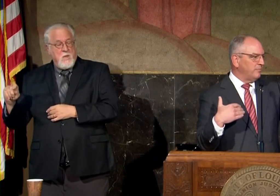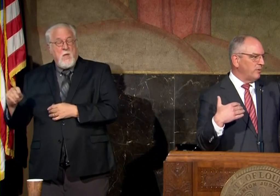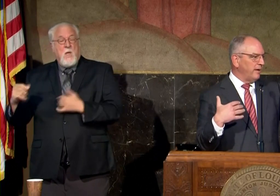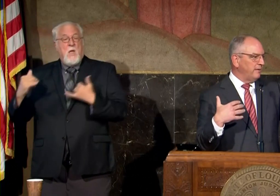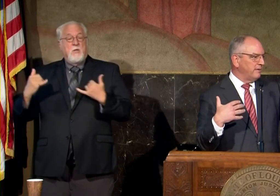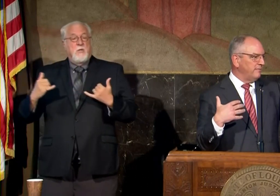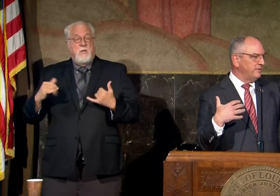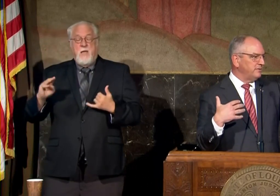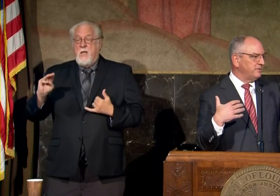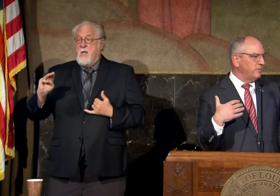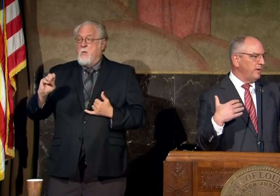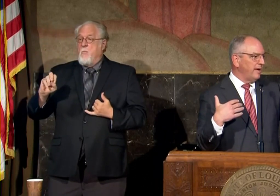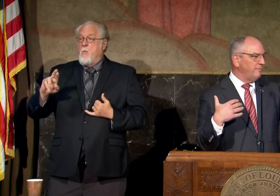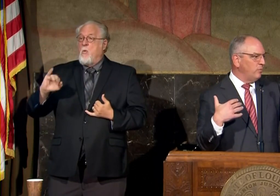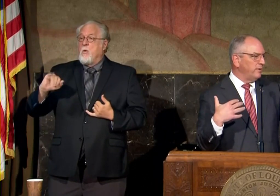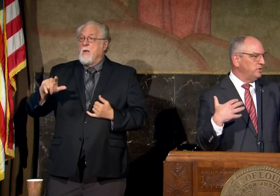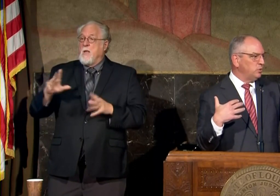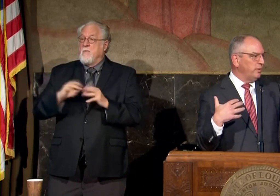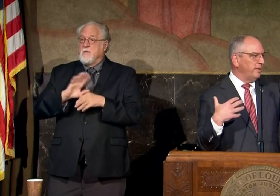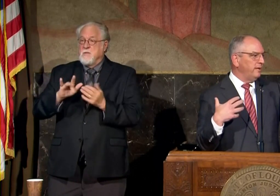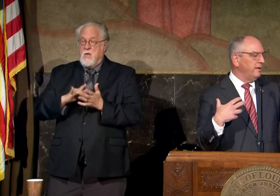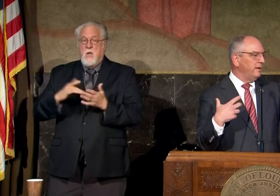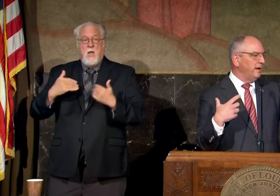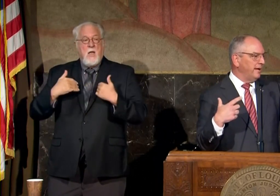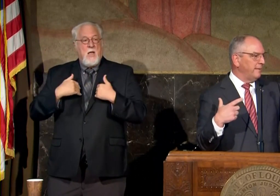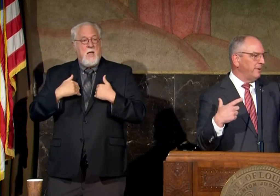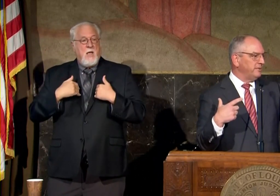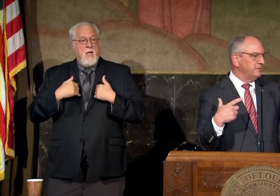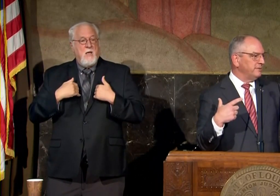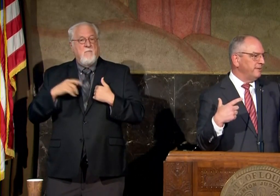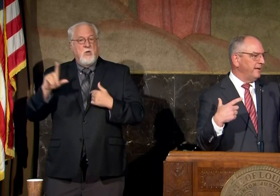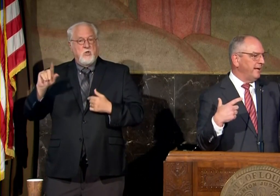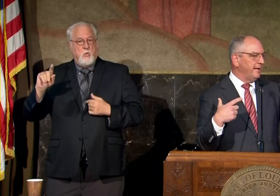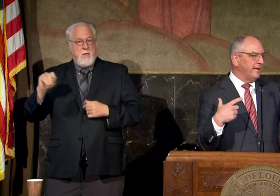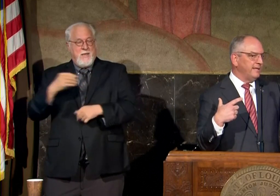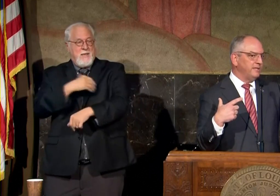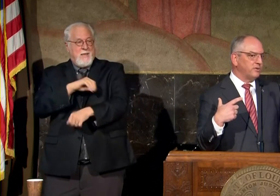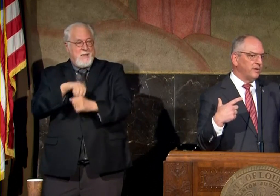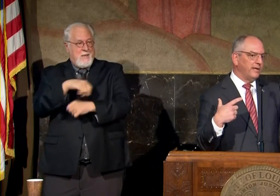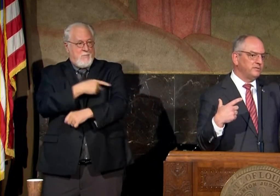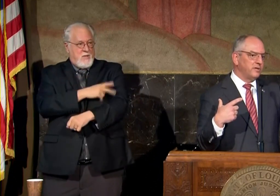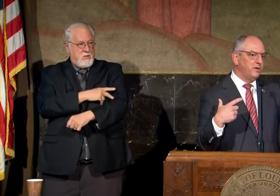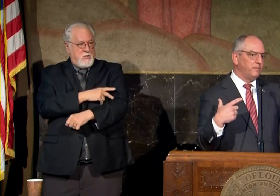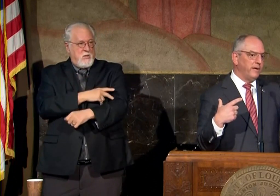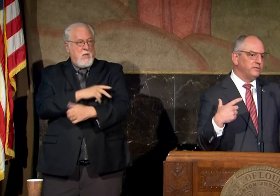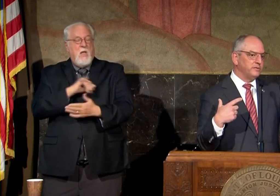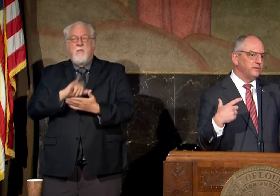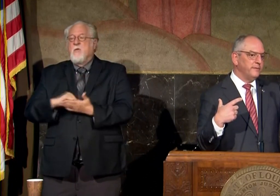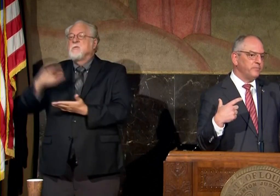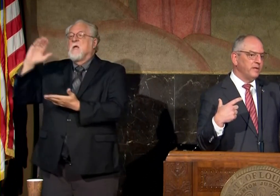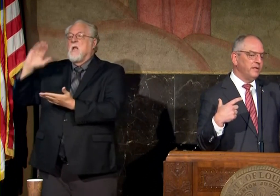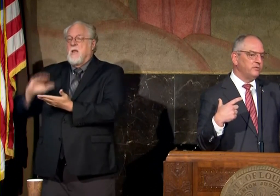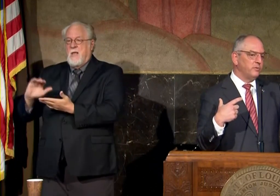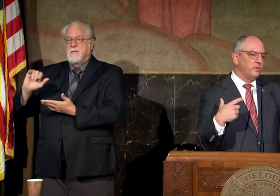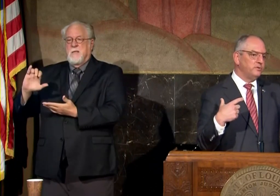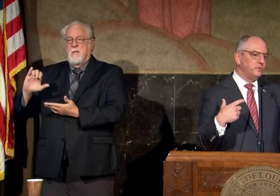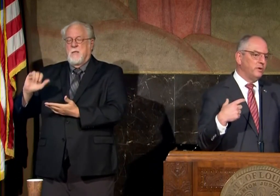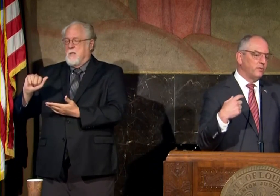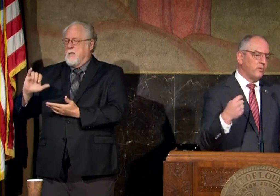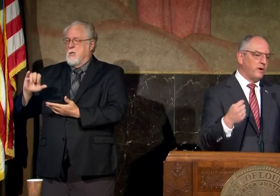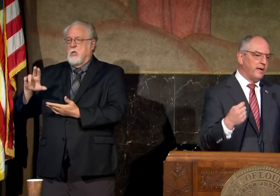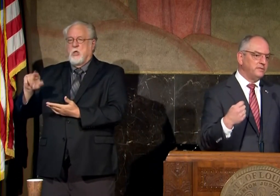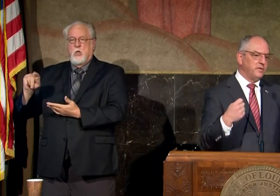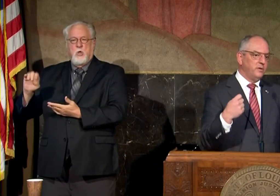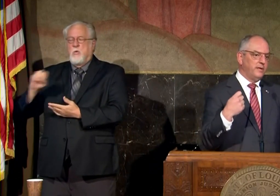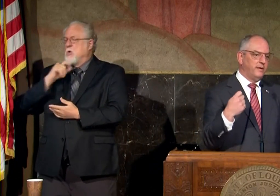at the morial convention center we have more than 20 uh inpatients and again these are the less acute patients these are the ones who